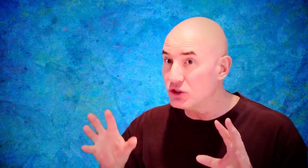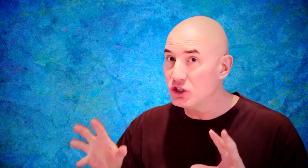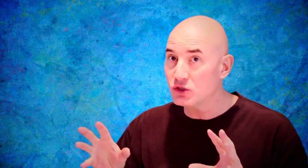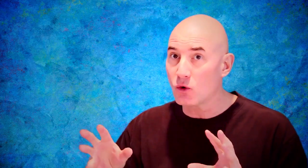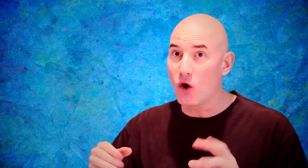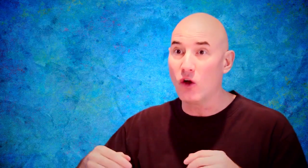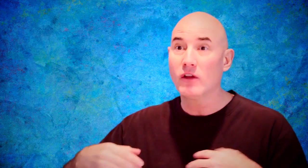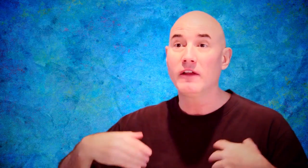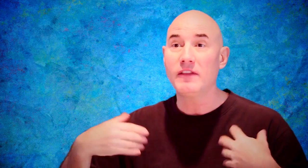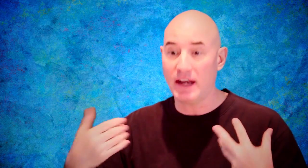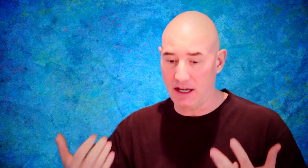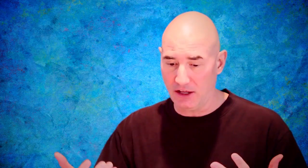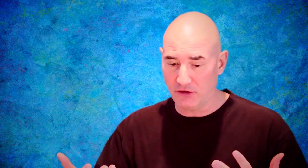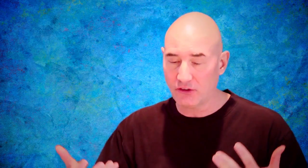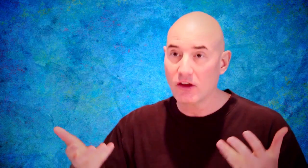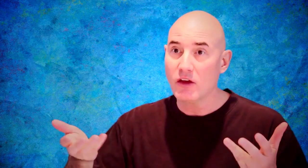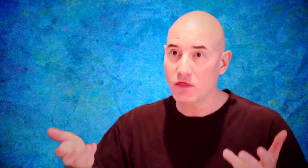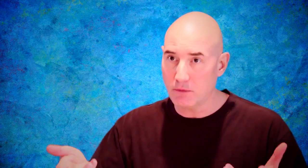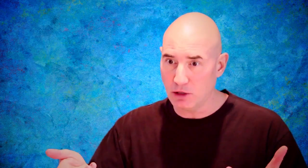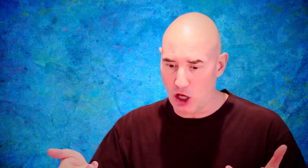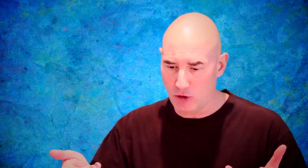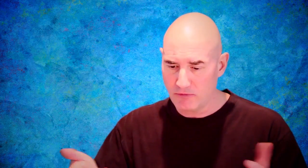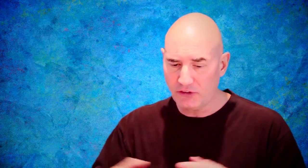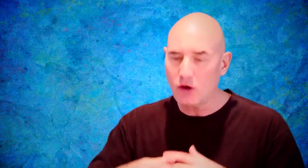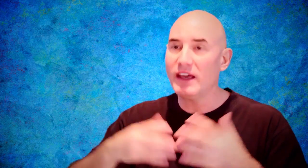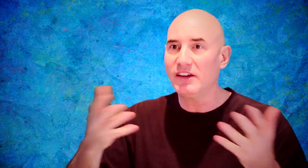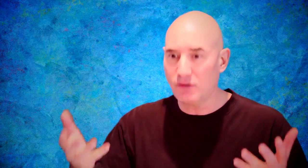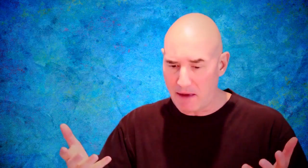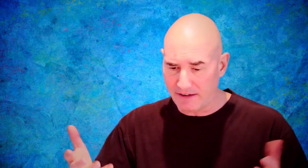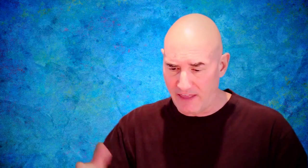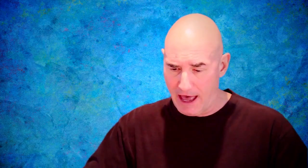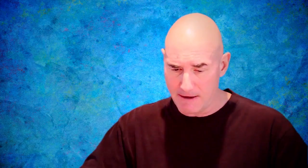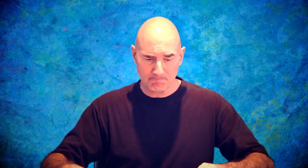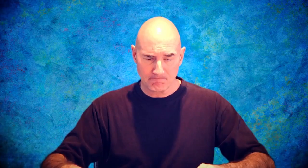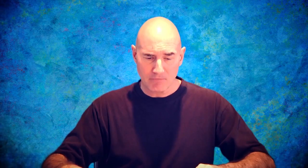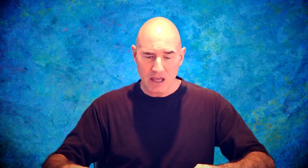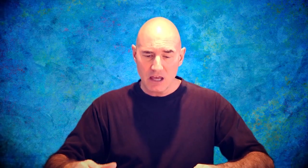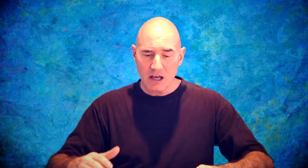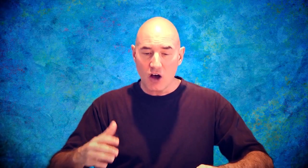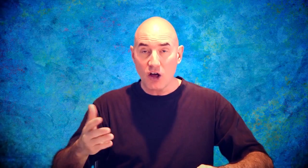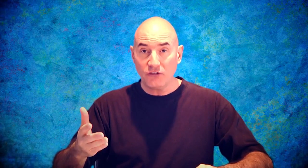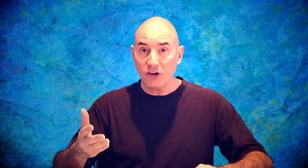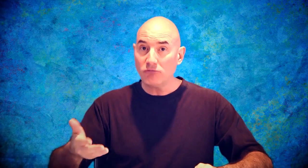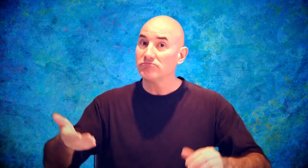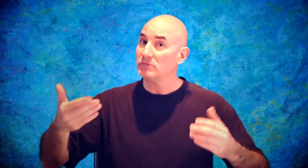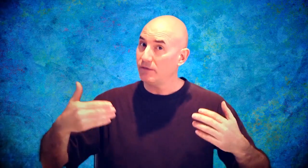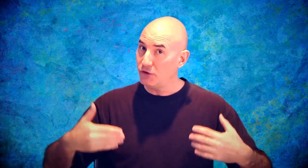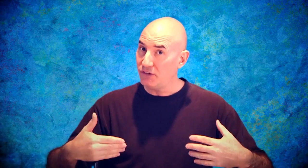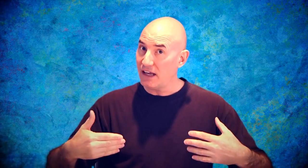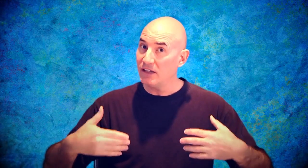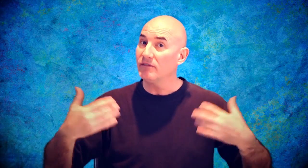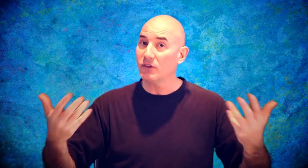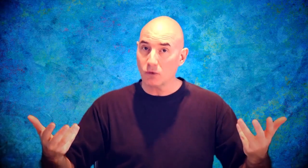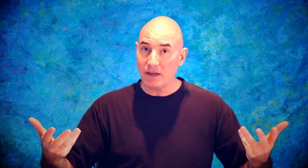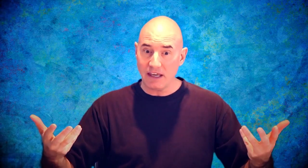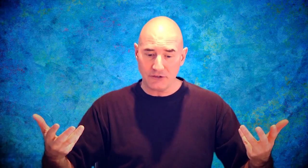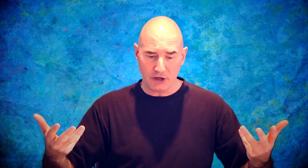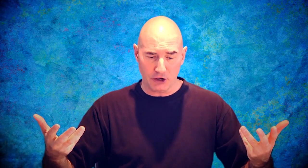control than it is the blow. So, expect that. Also, if you stand, this will be easier.